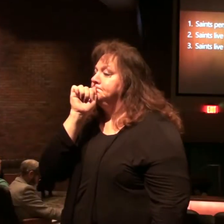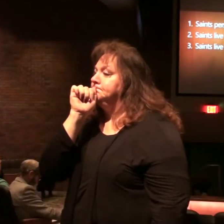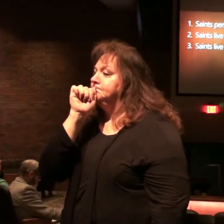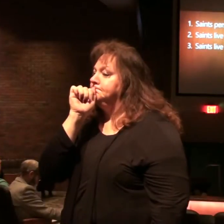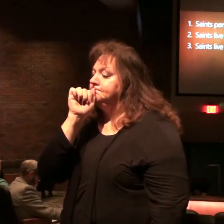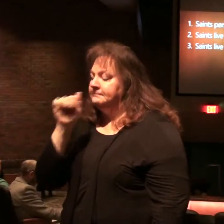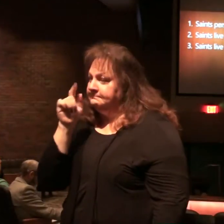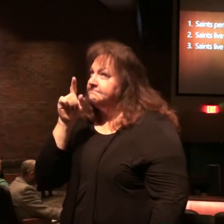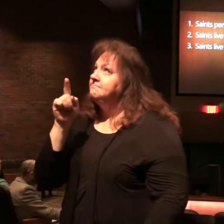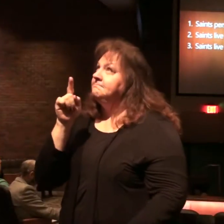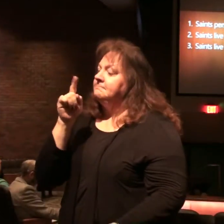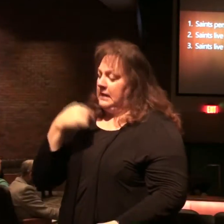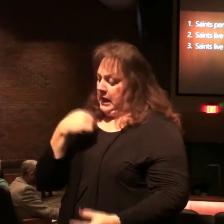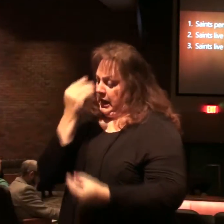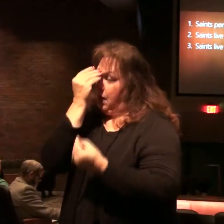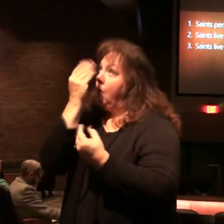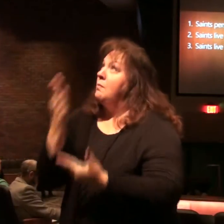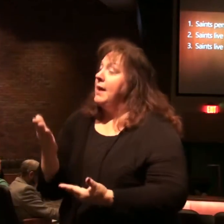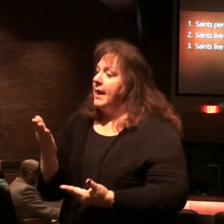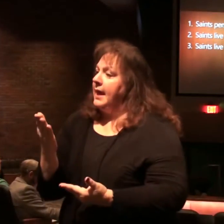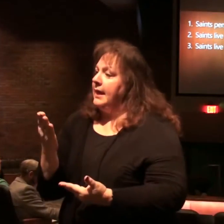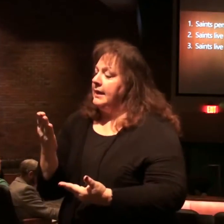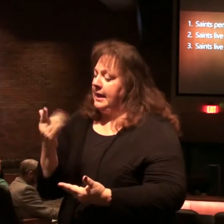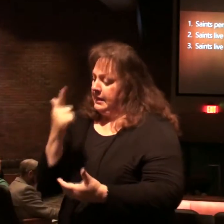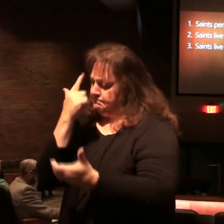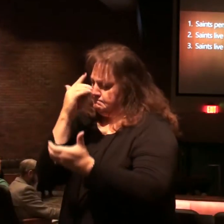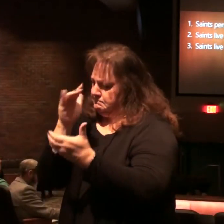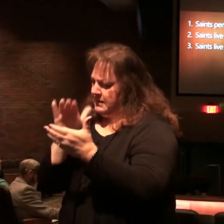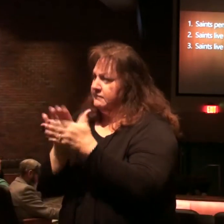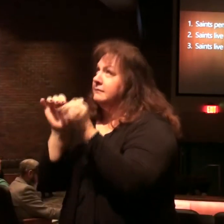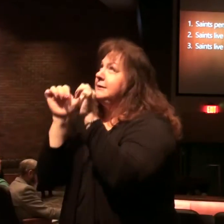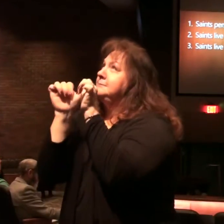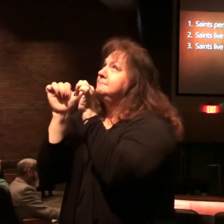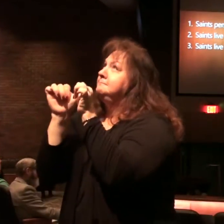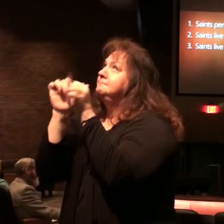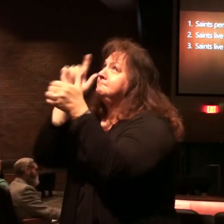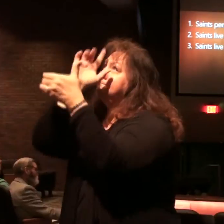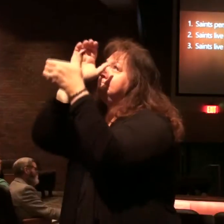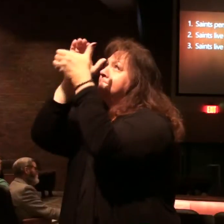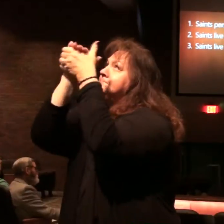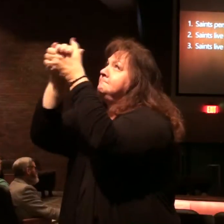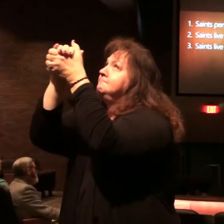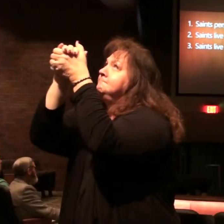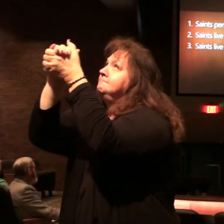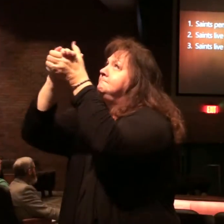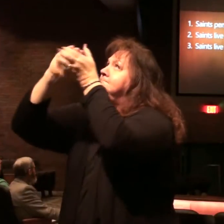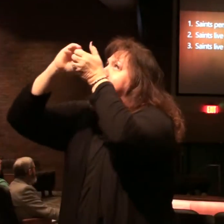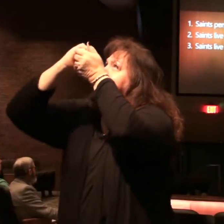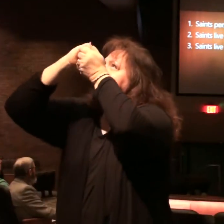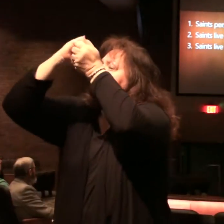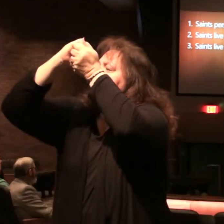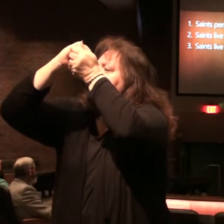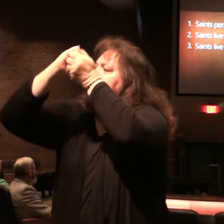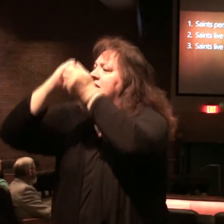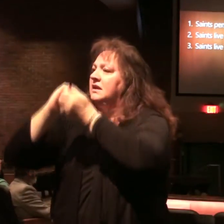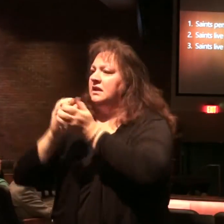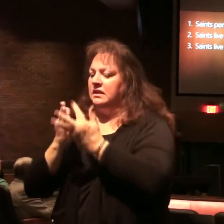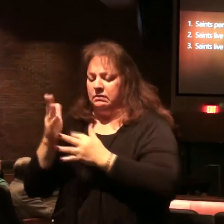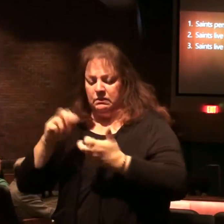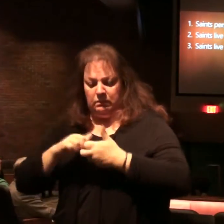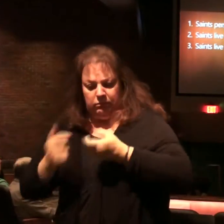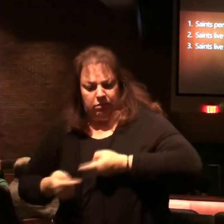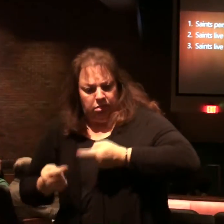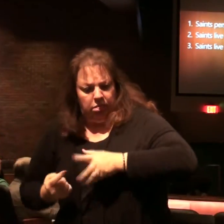They keep the commandments of God and their faith in Christ. The encouragement of us in the difficult times.